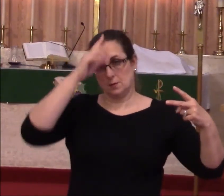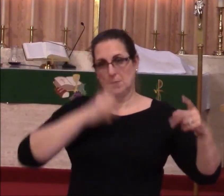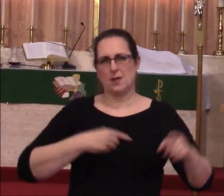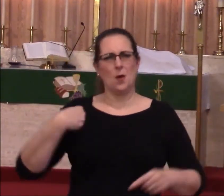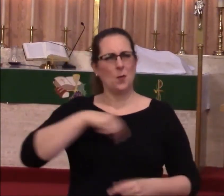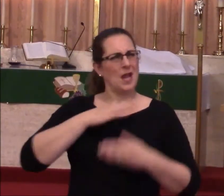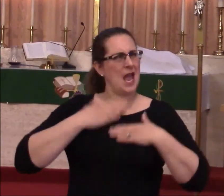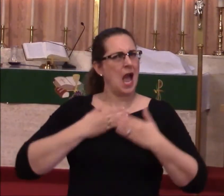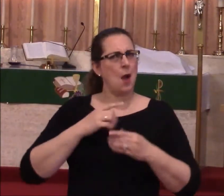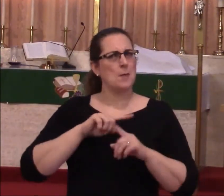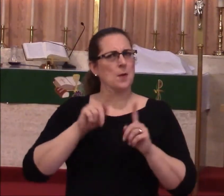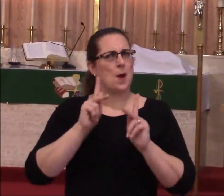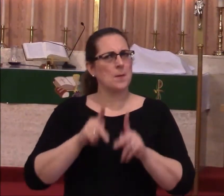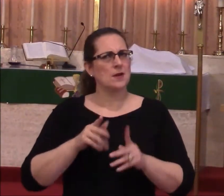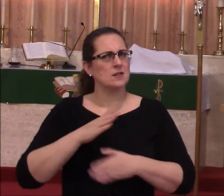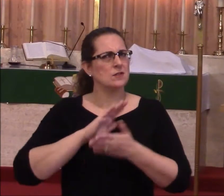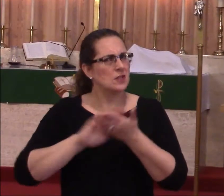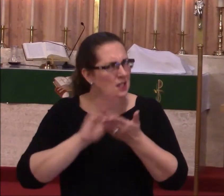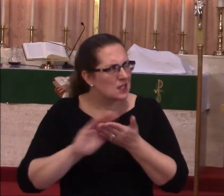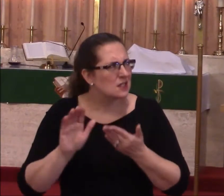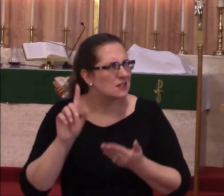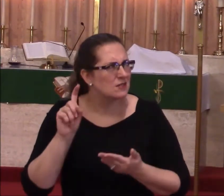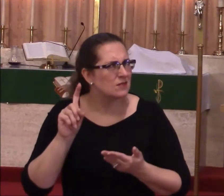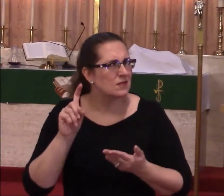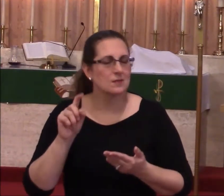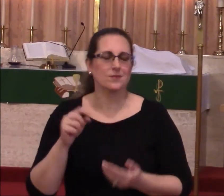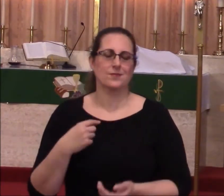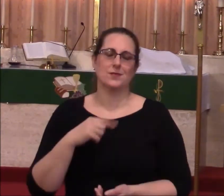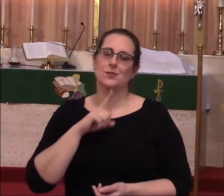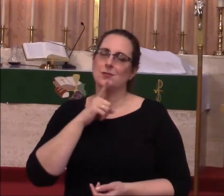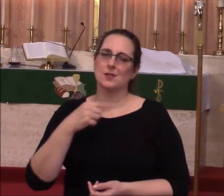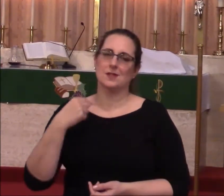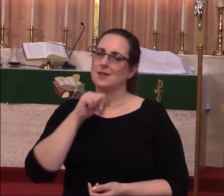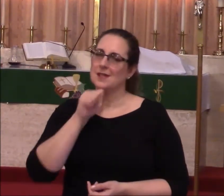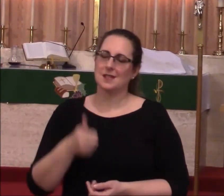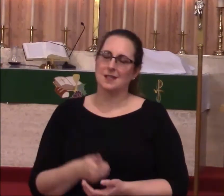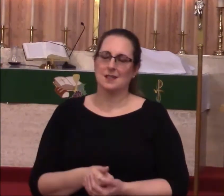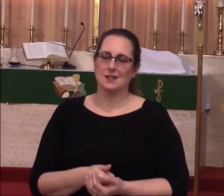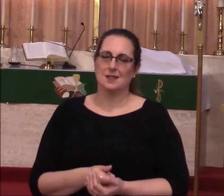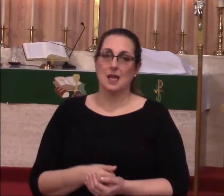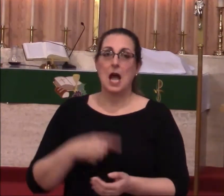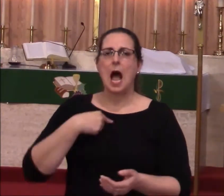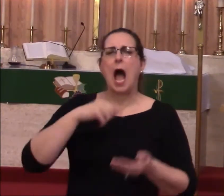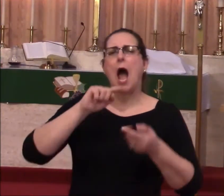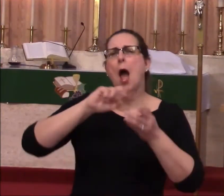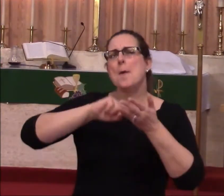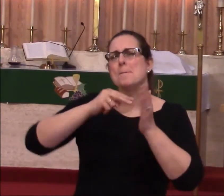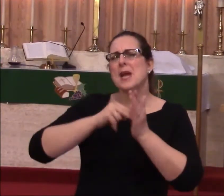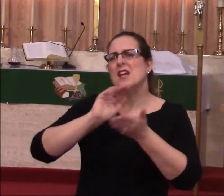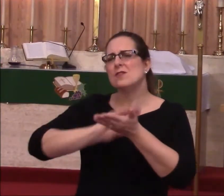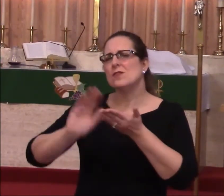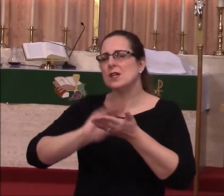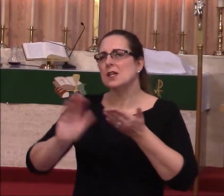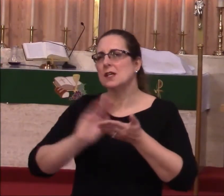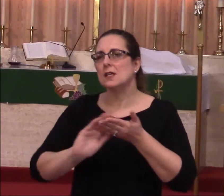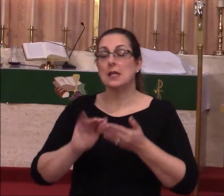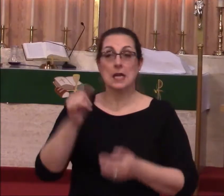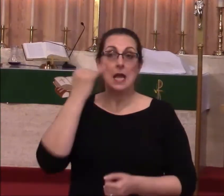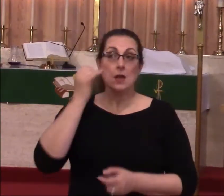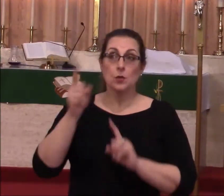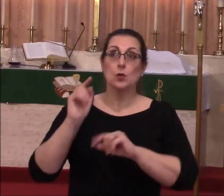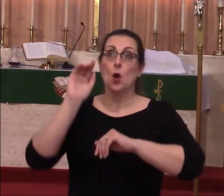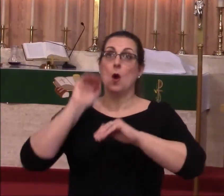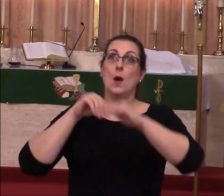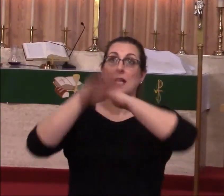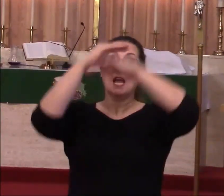forgiven? We say we are. But really, we're not. And when I mean forgiven, I don't mean like that. Like, if you get to